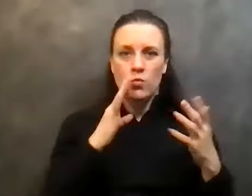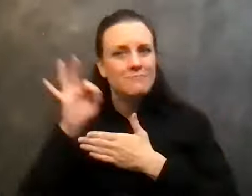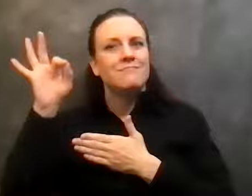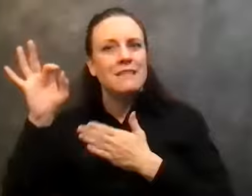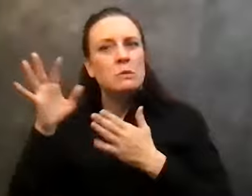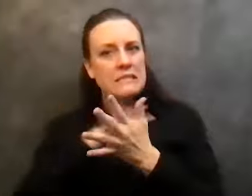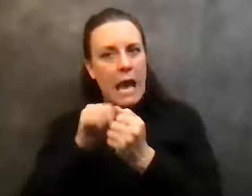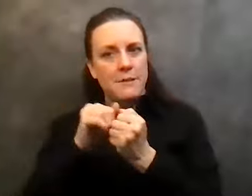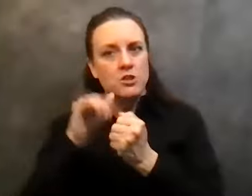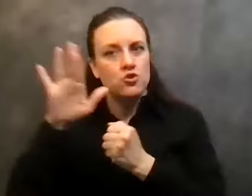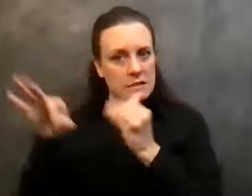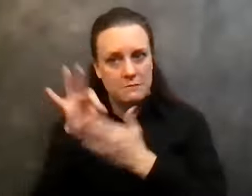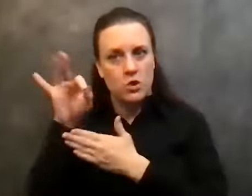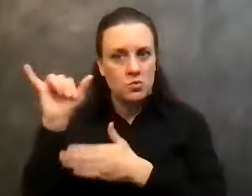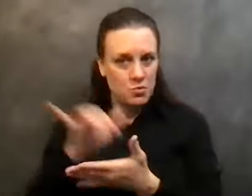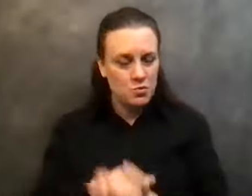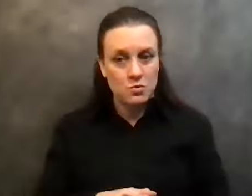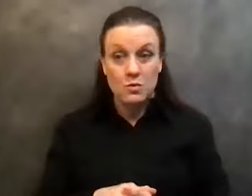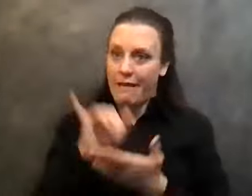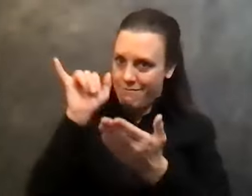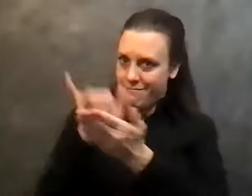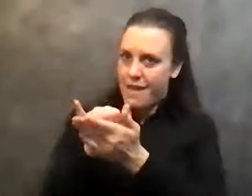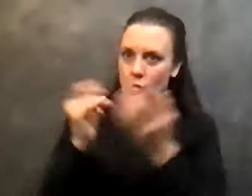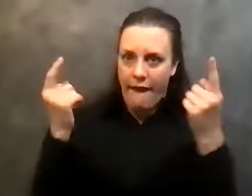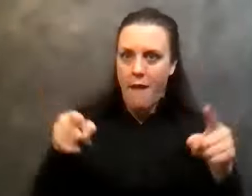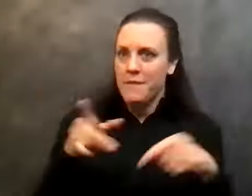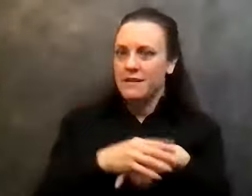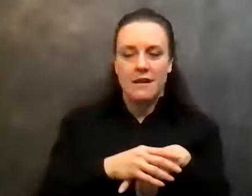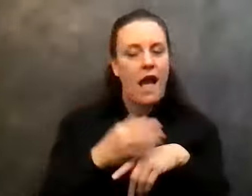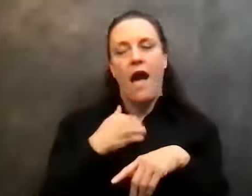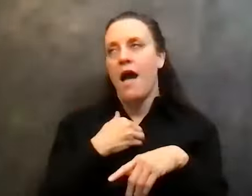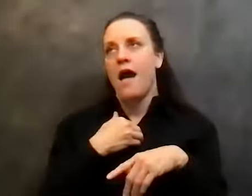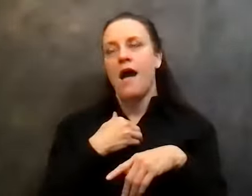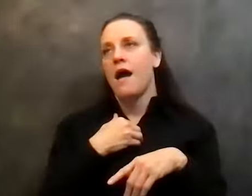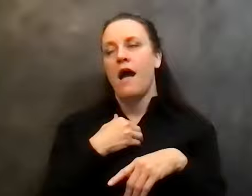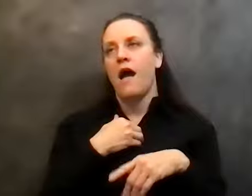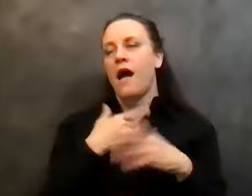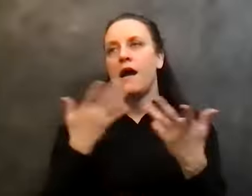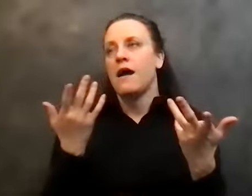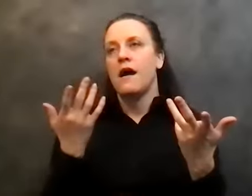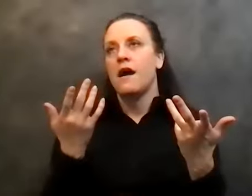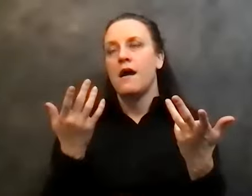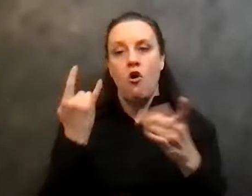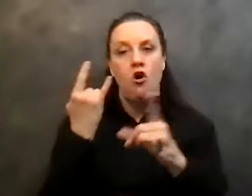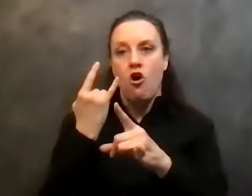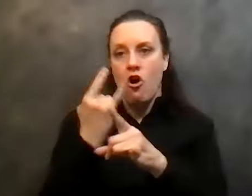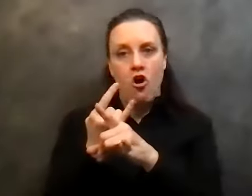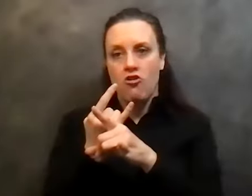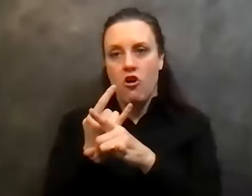And that's what, that's what happened. I was, I was brutalized by, by alcoholism and living